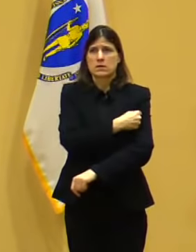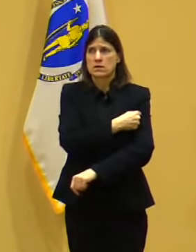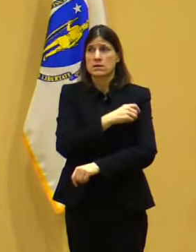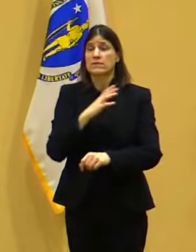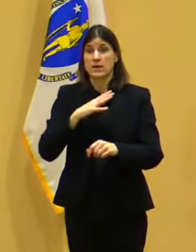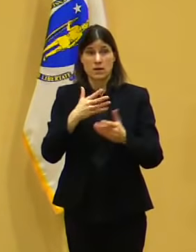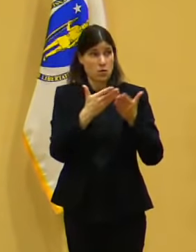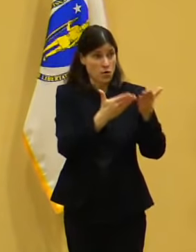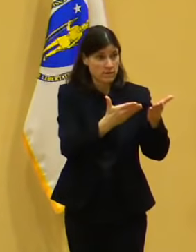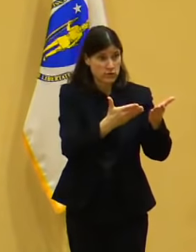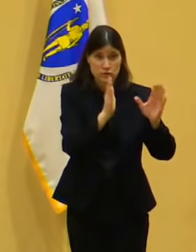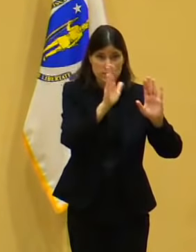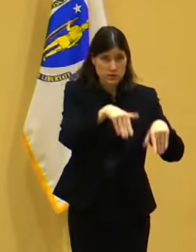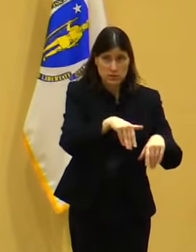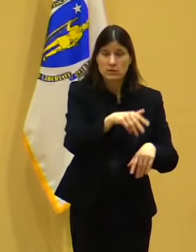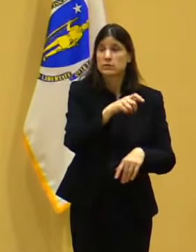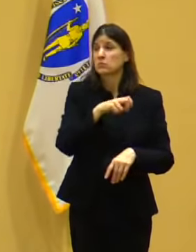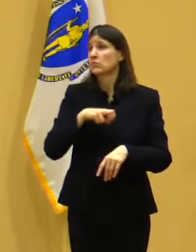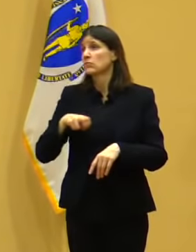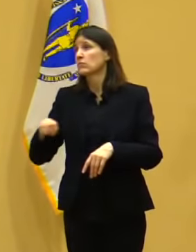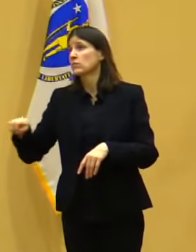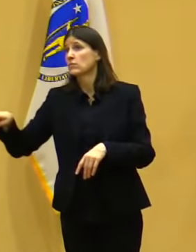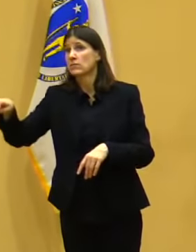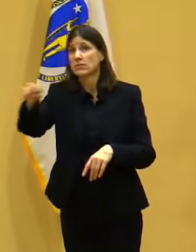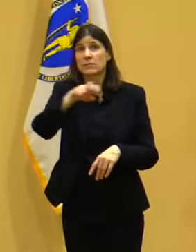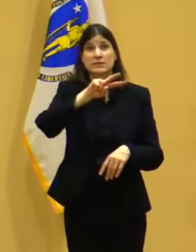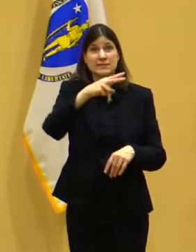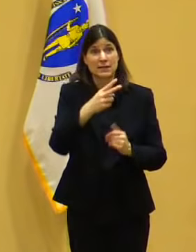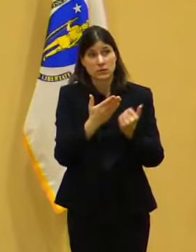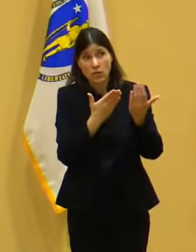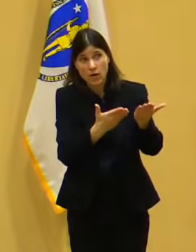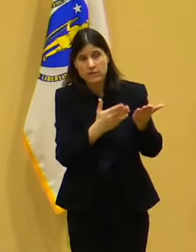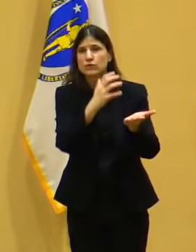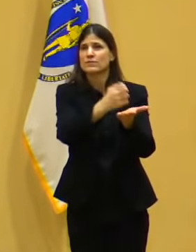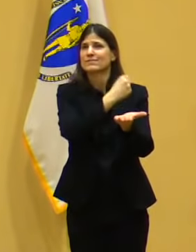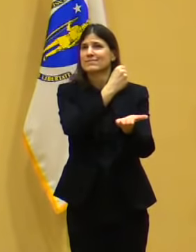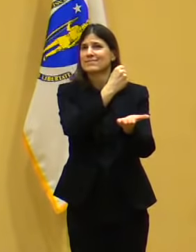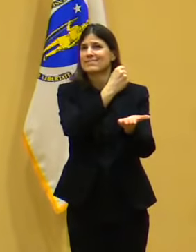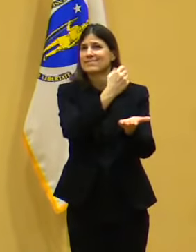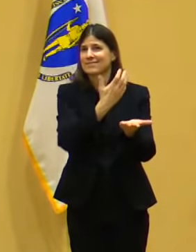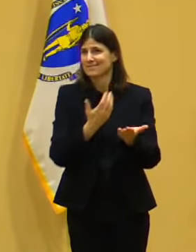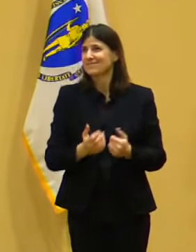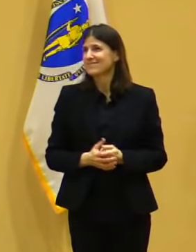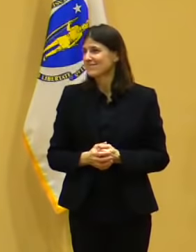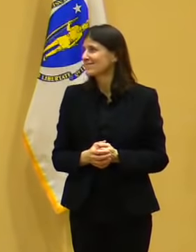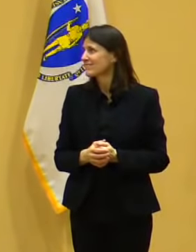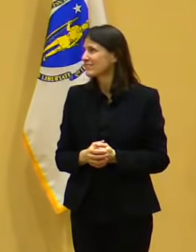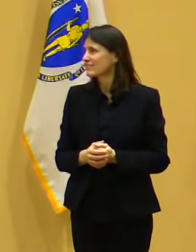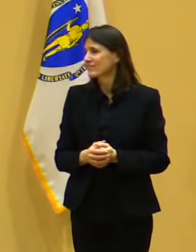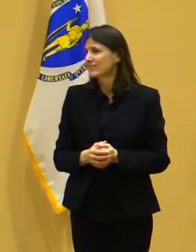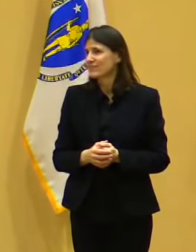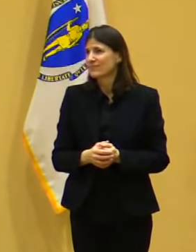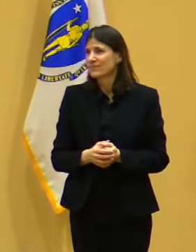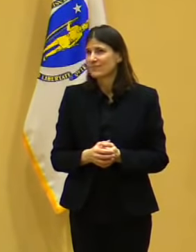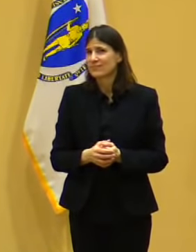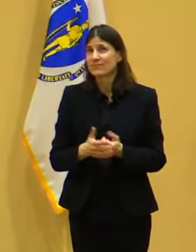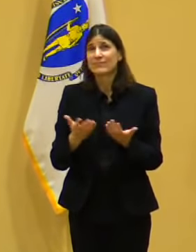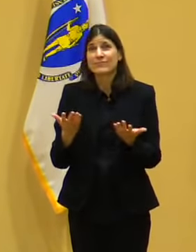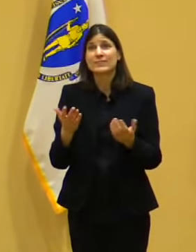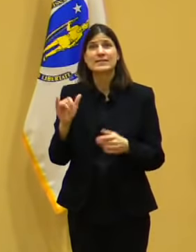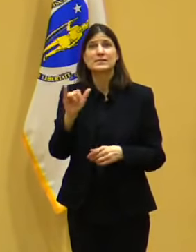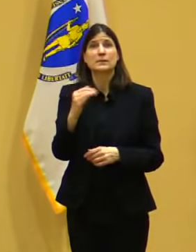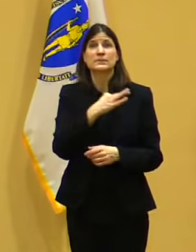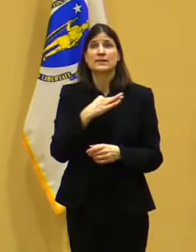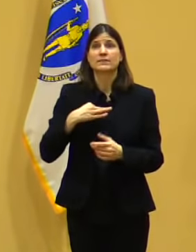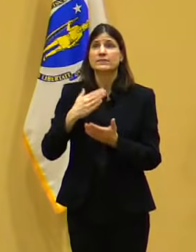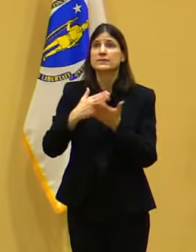seem to be doing okay. So, now I'm going to – I think I want to get vaccinated. And the same thing is happening with staff. So, my guess is